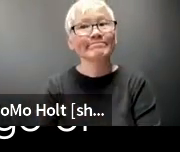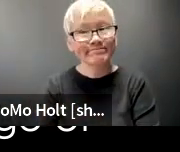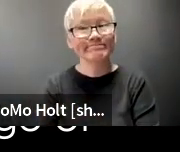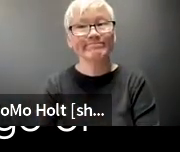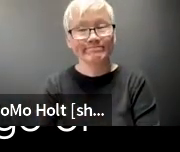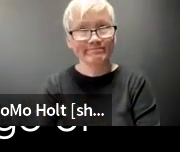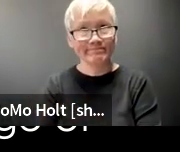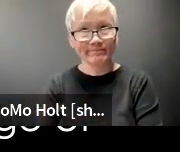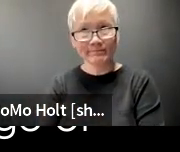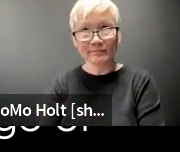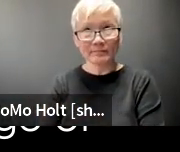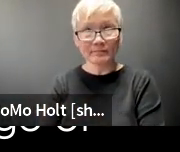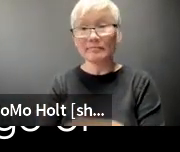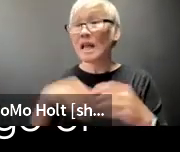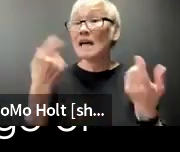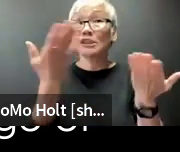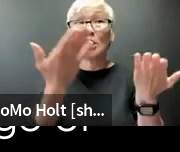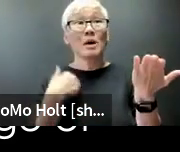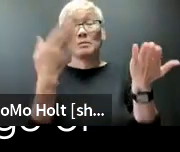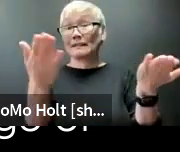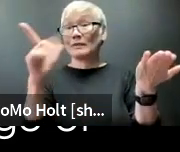and the products involved